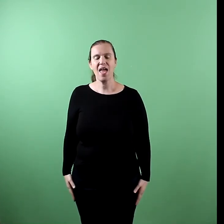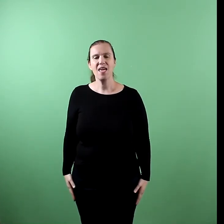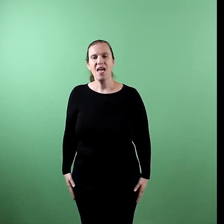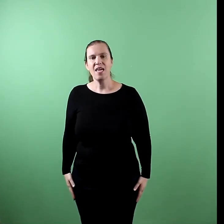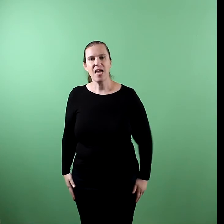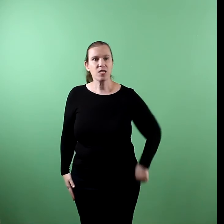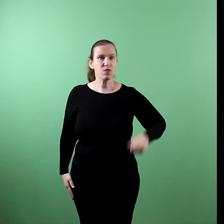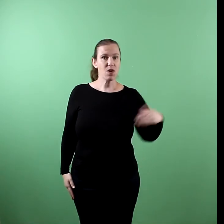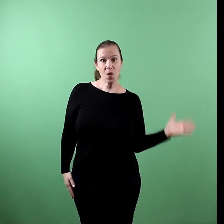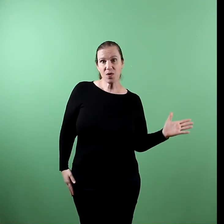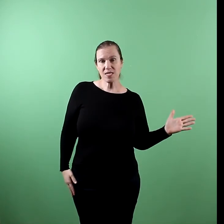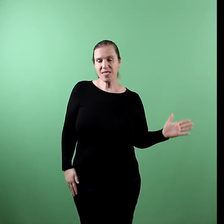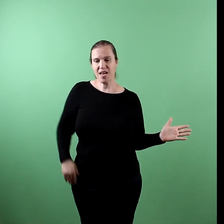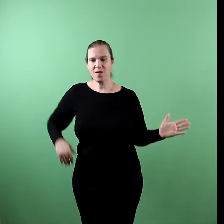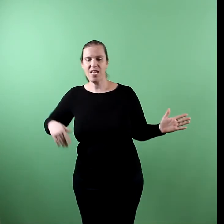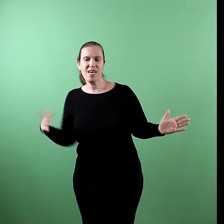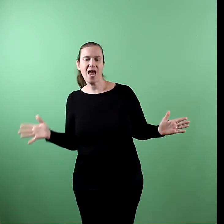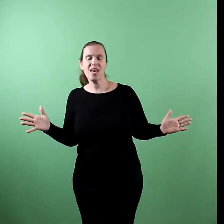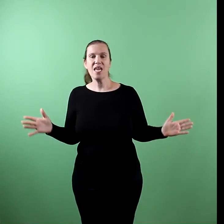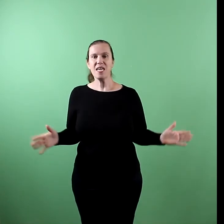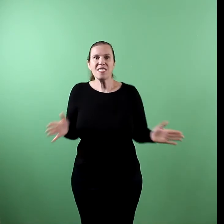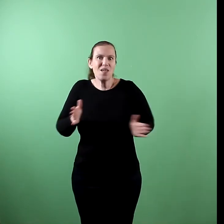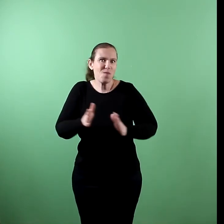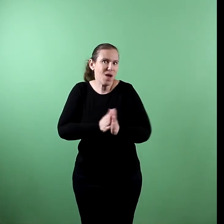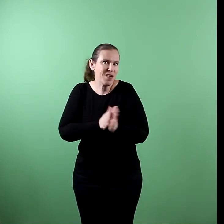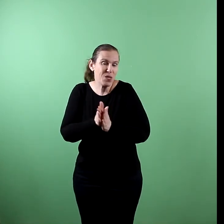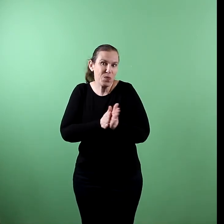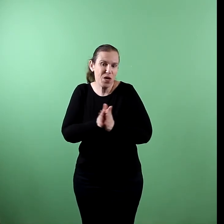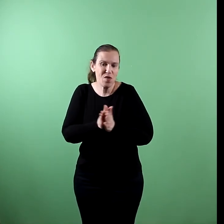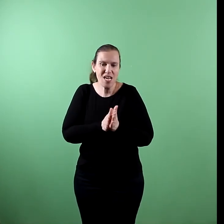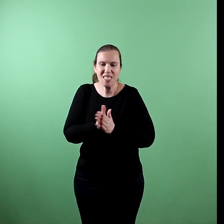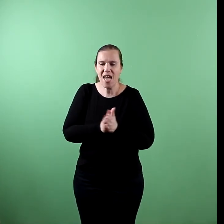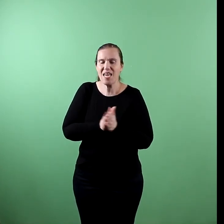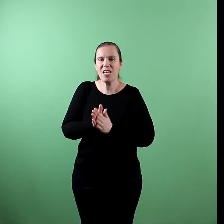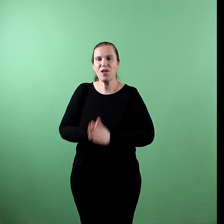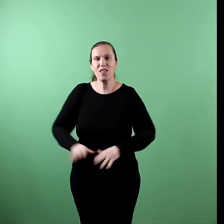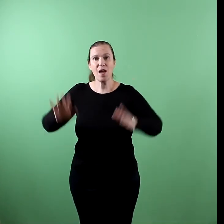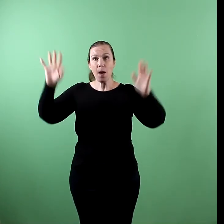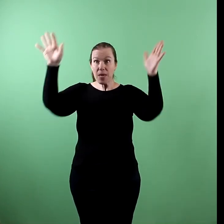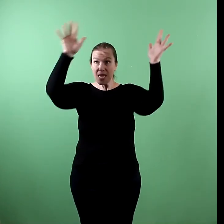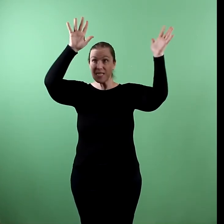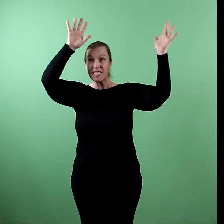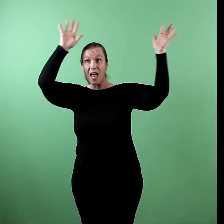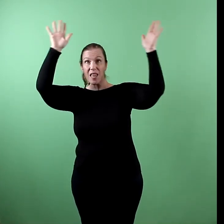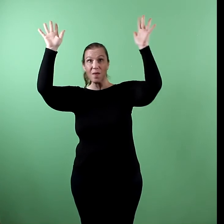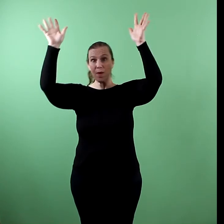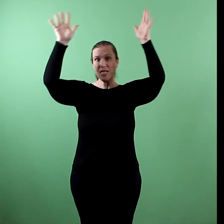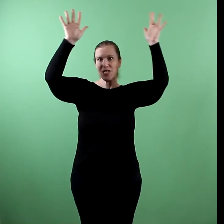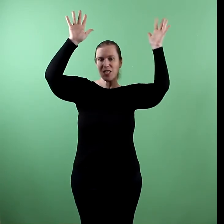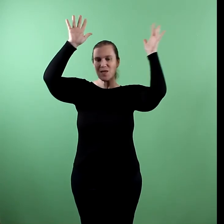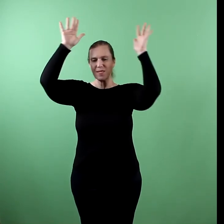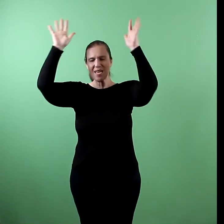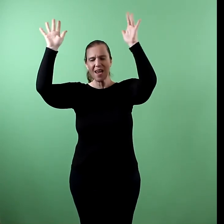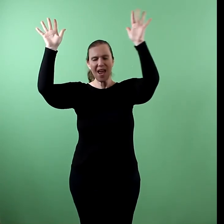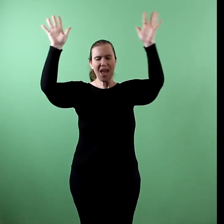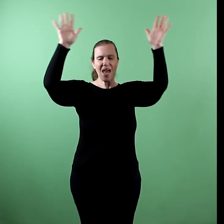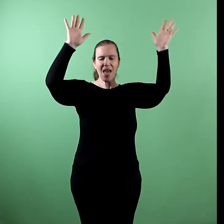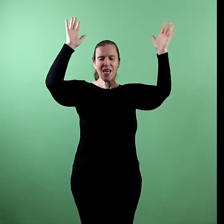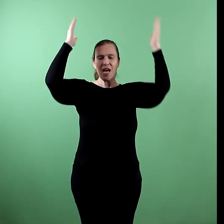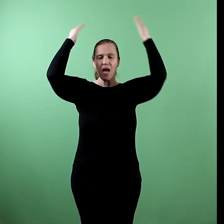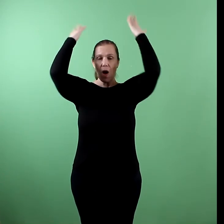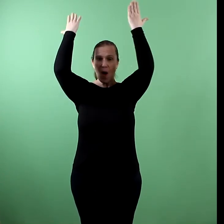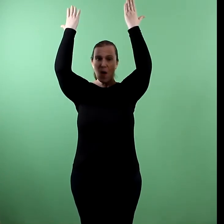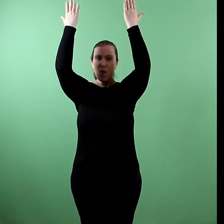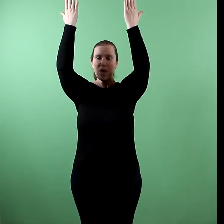An extraordinary night, it's no wonder we're excited, could there be a celebration close at